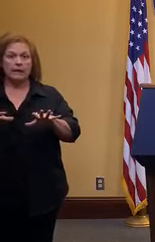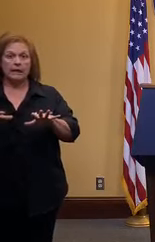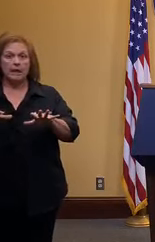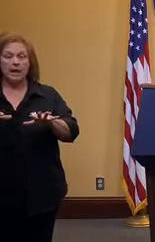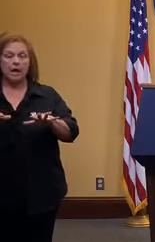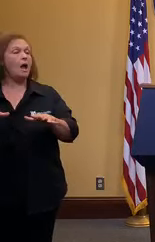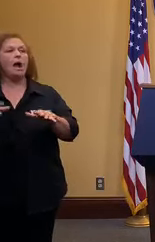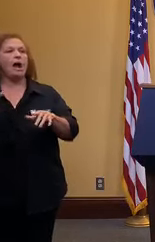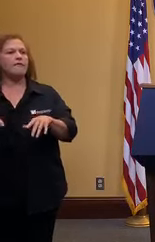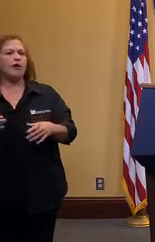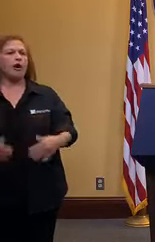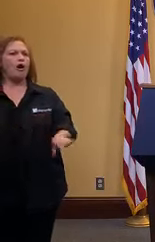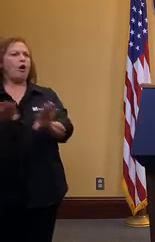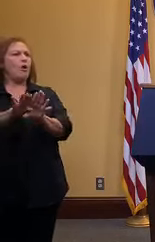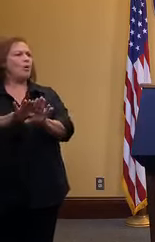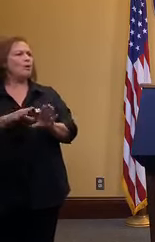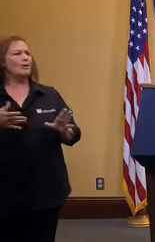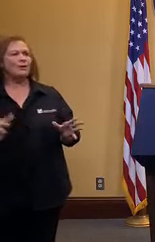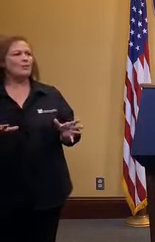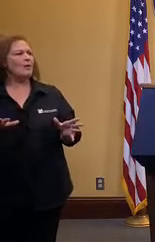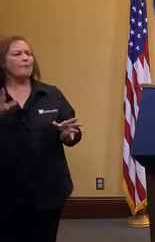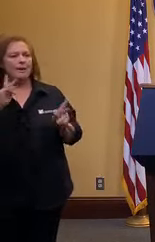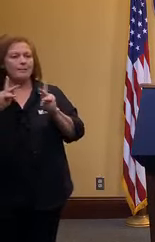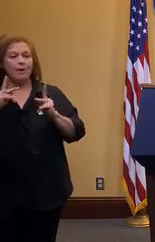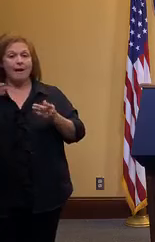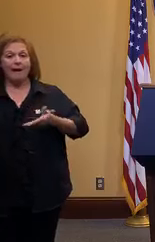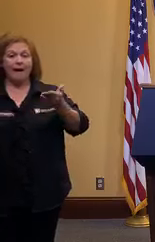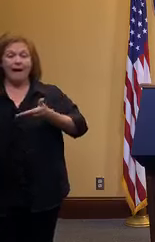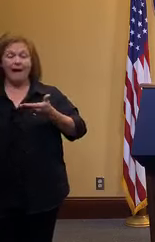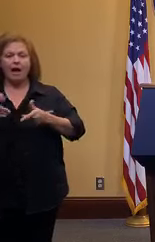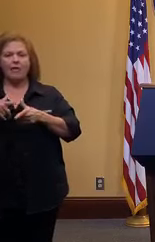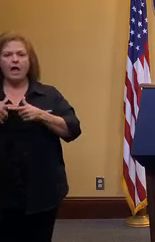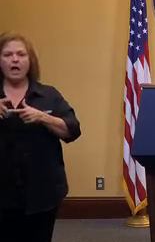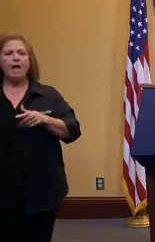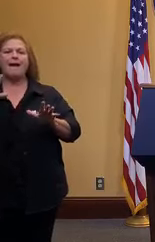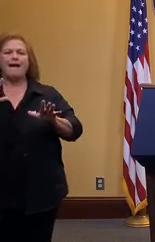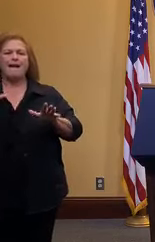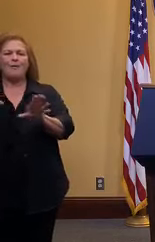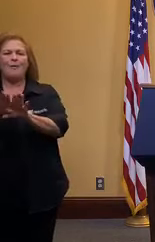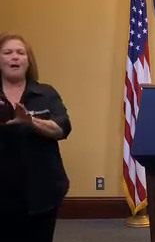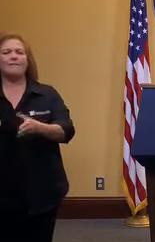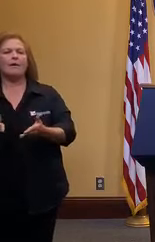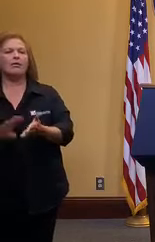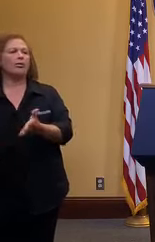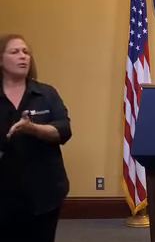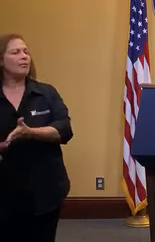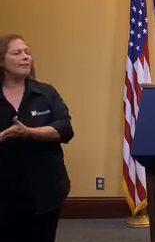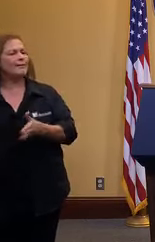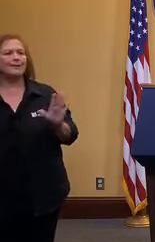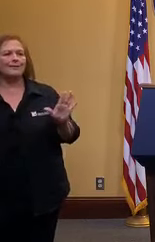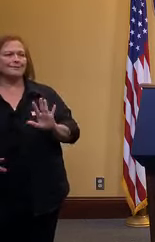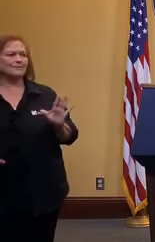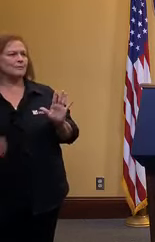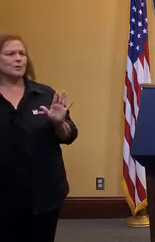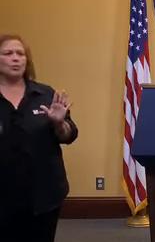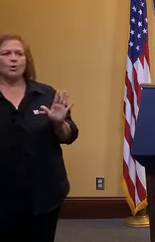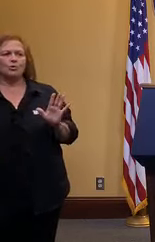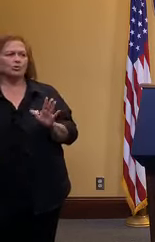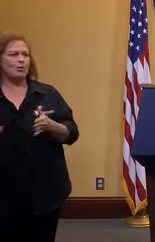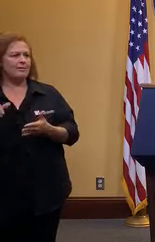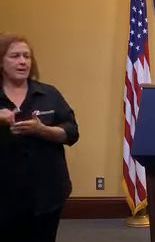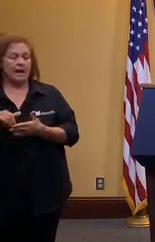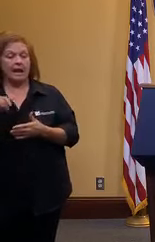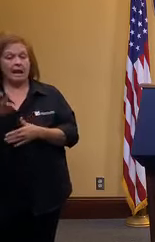rehired for a few days and then are laid off again um that would be catastrophic if we do